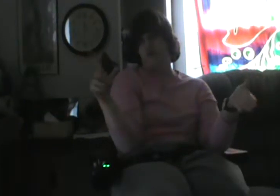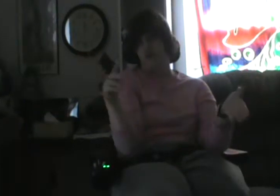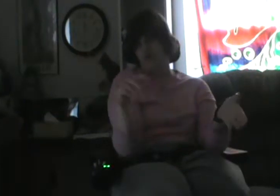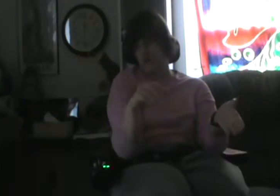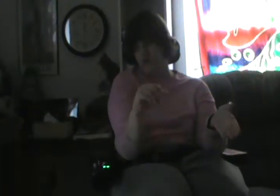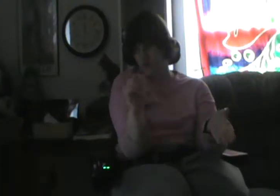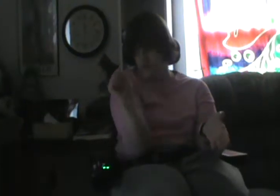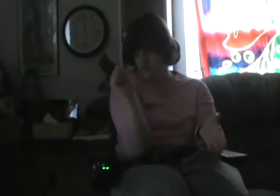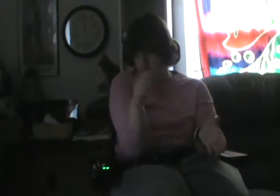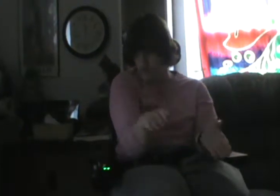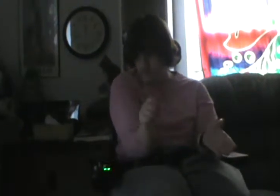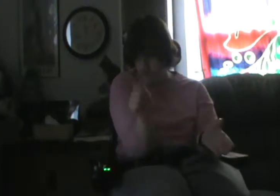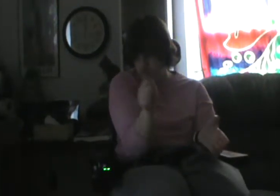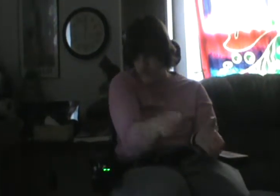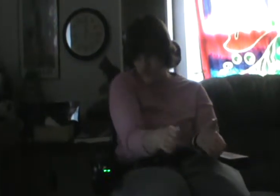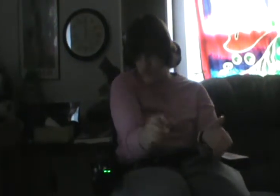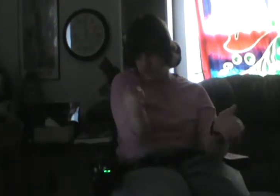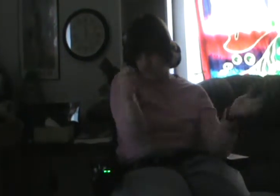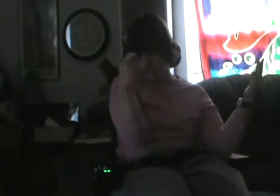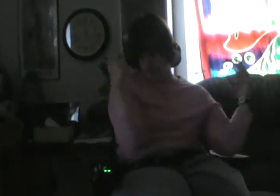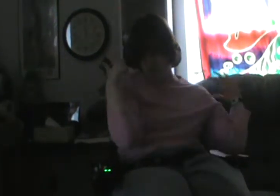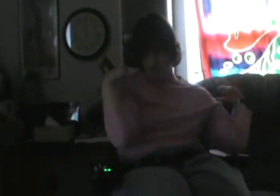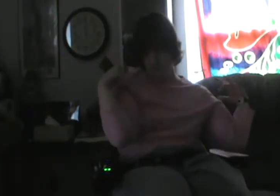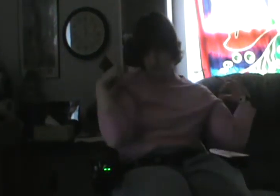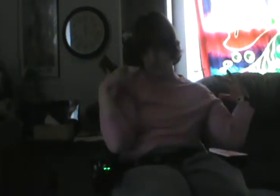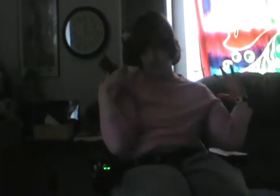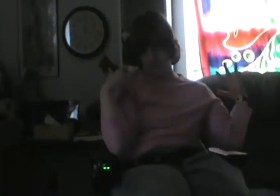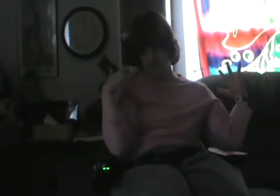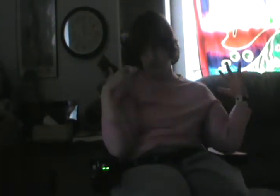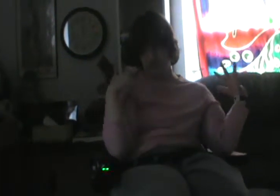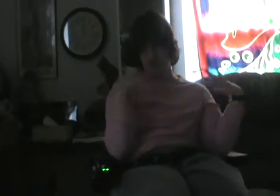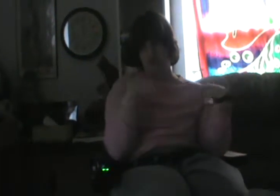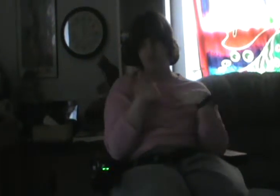A wood stove and a quilt would keep us warm.